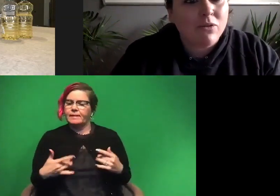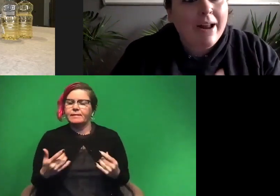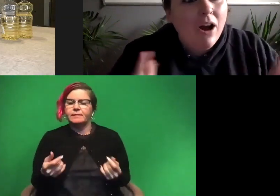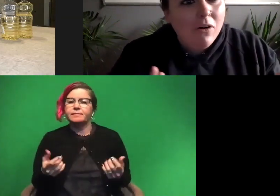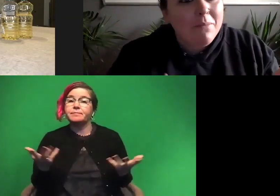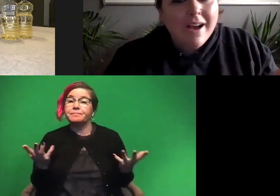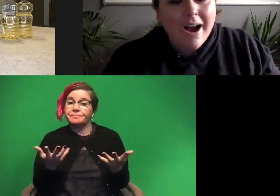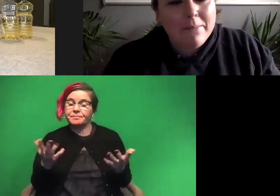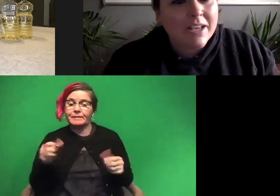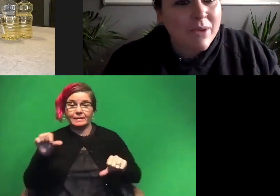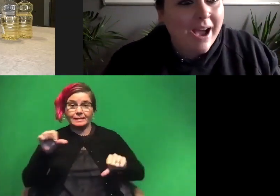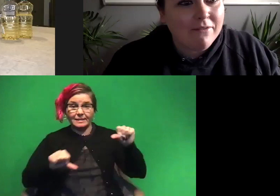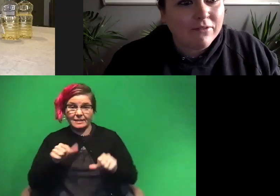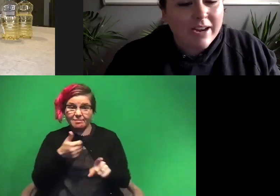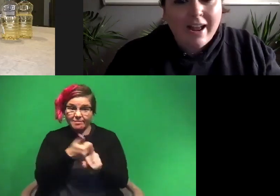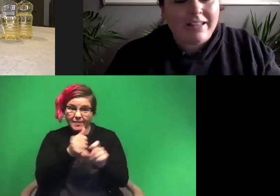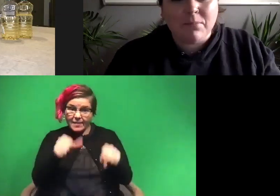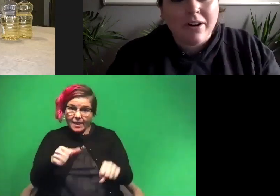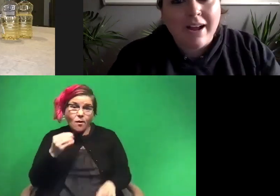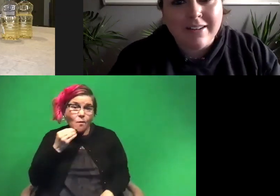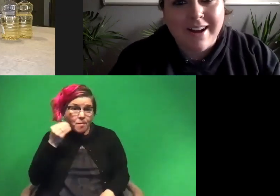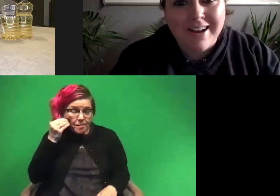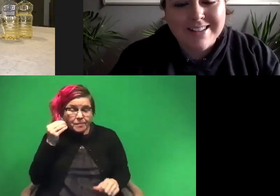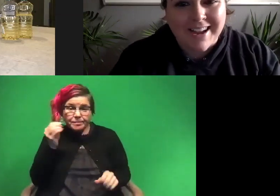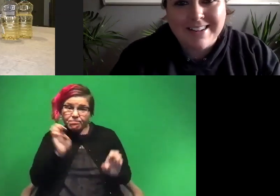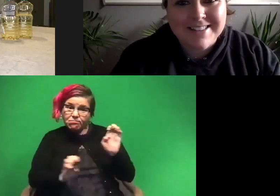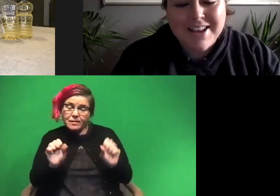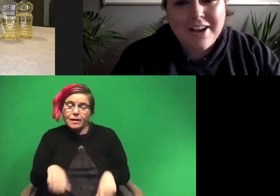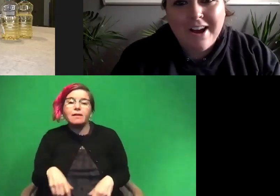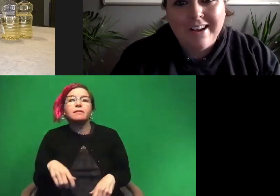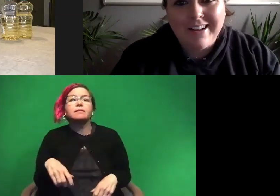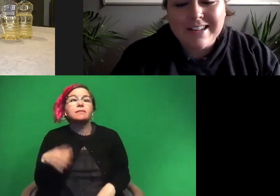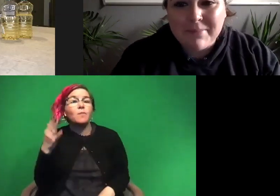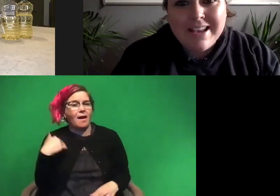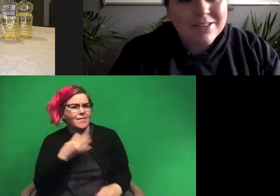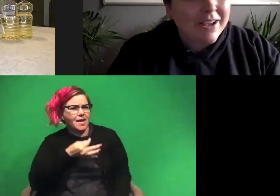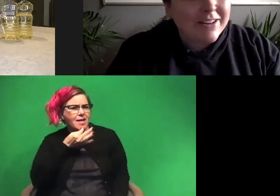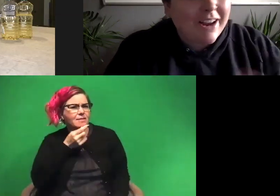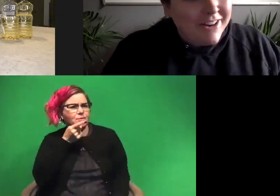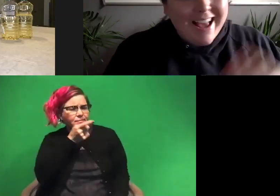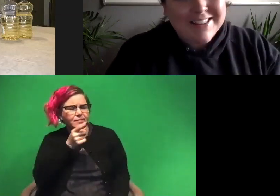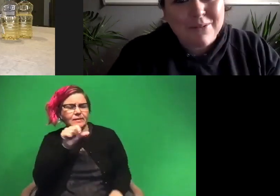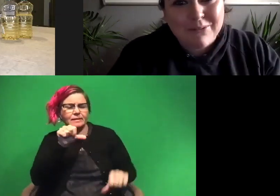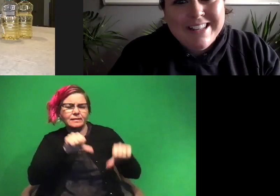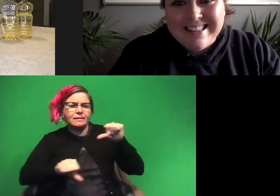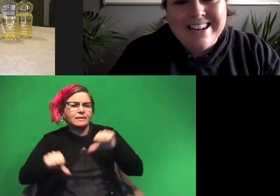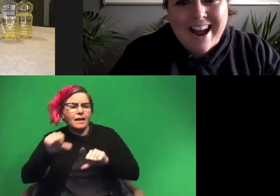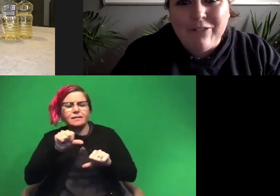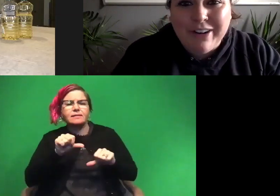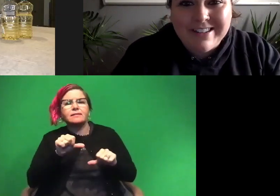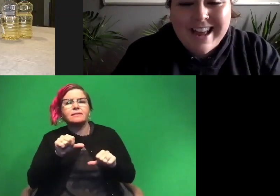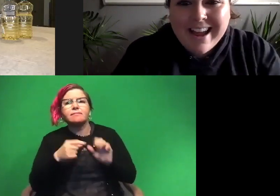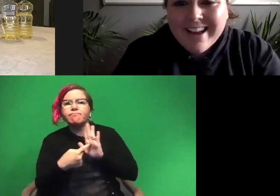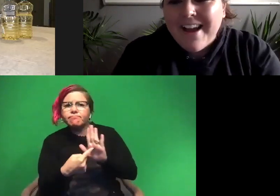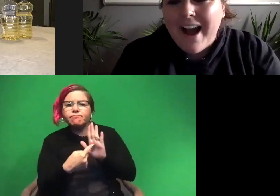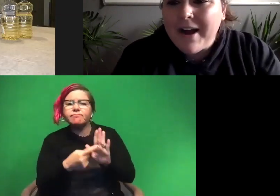you can do at home because we have an expert at science displays, Dr. Tay. So we're really excited to